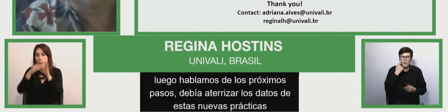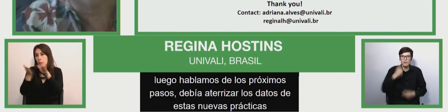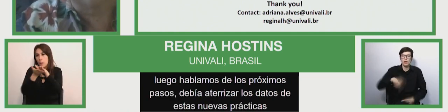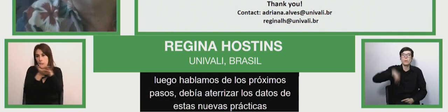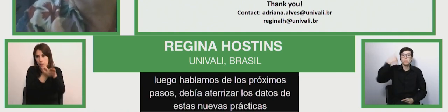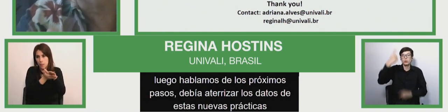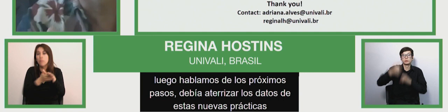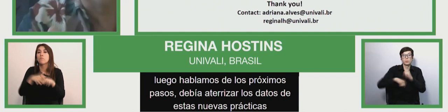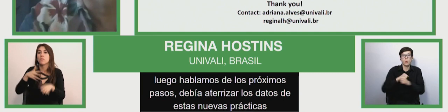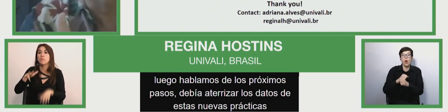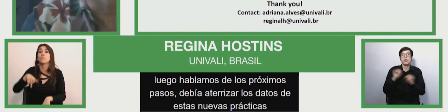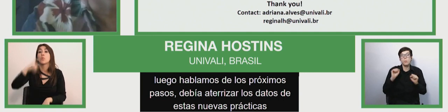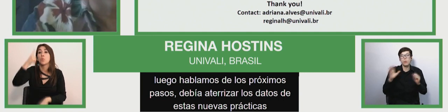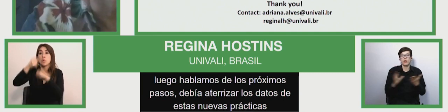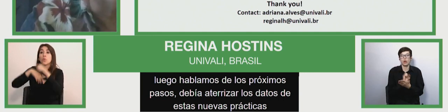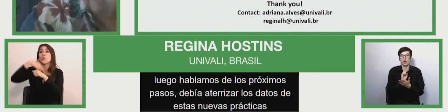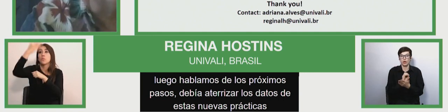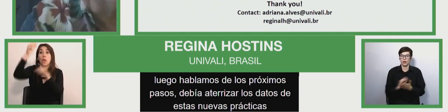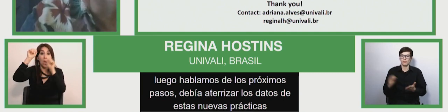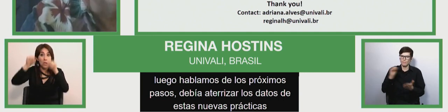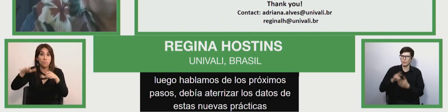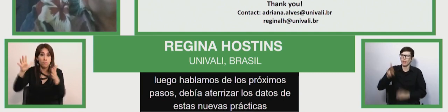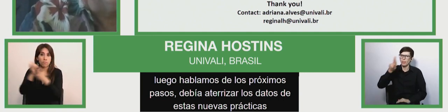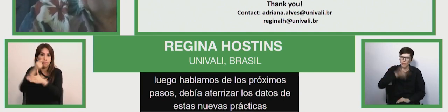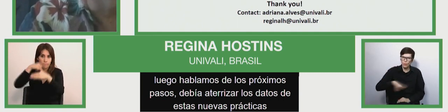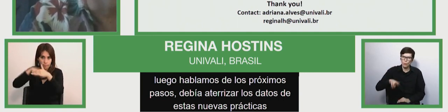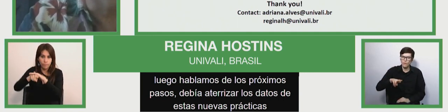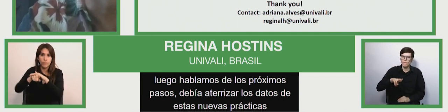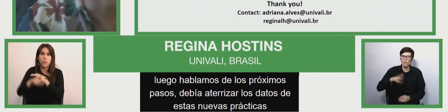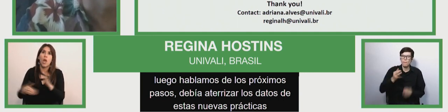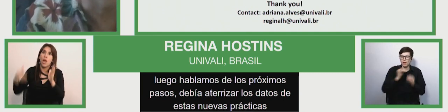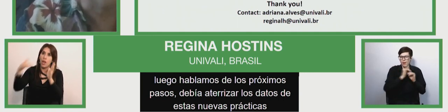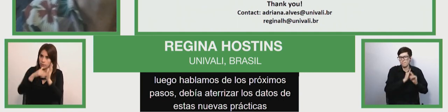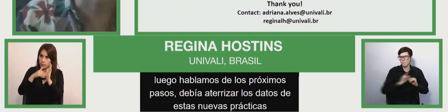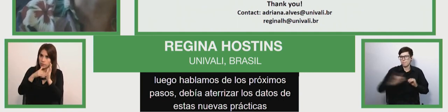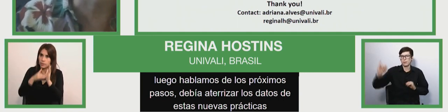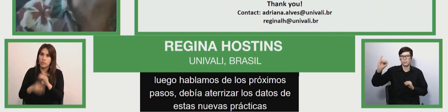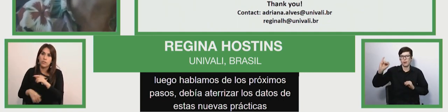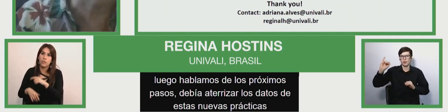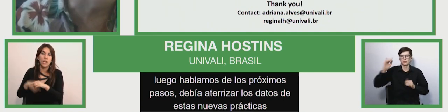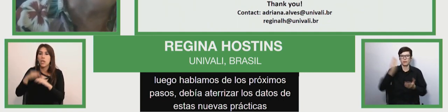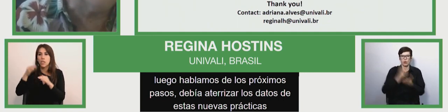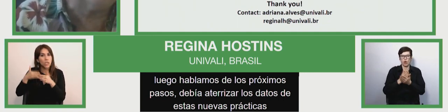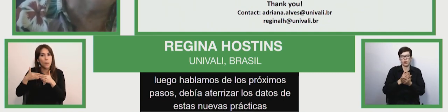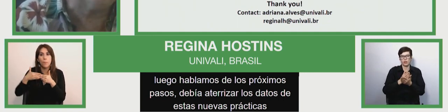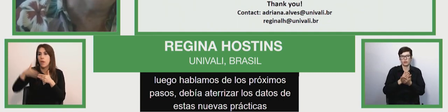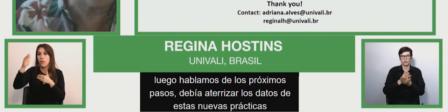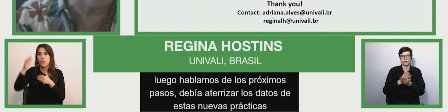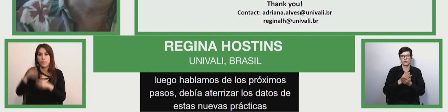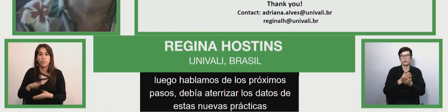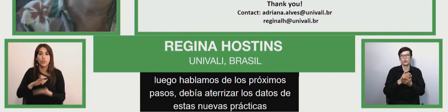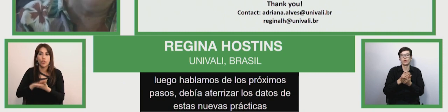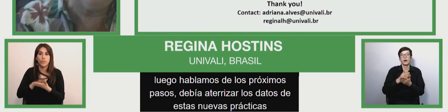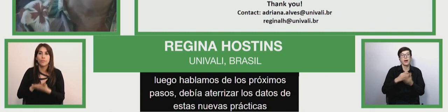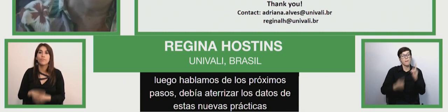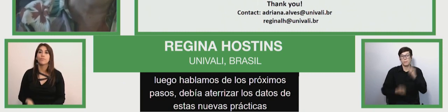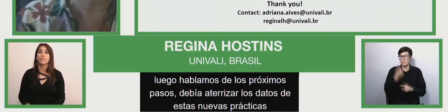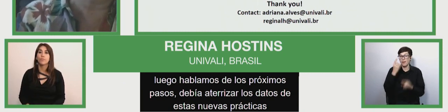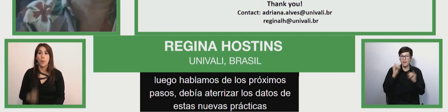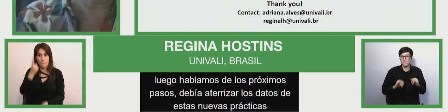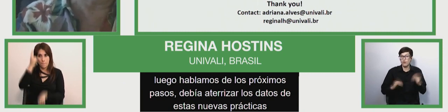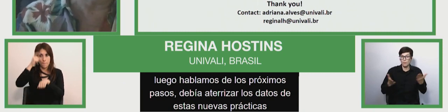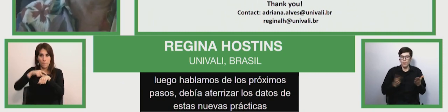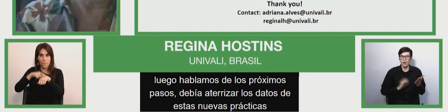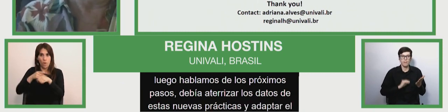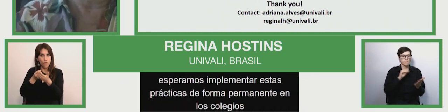two new practices and adapt the framework for the next year we intend to implement the practices in a